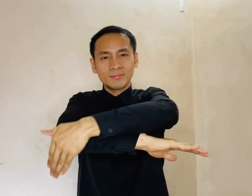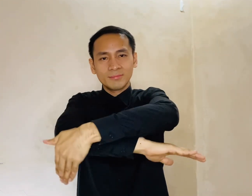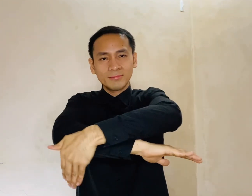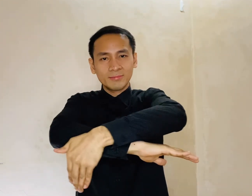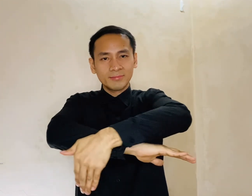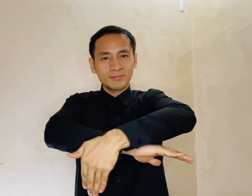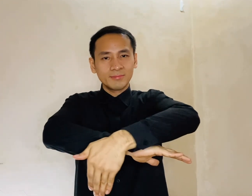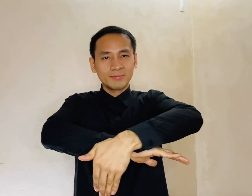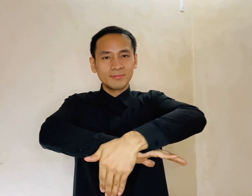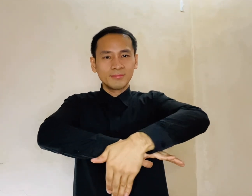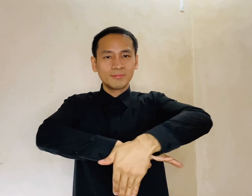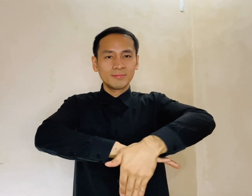night